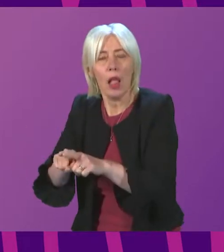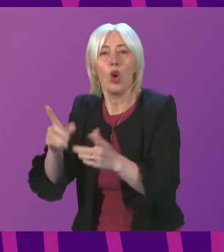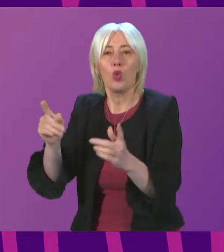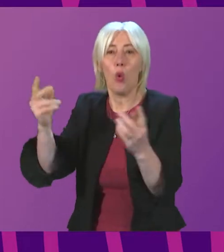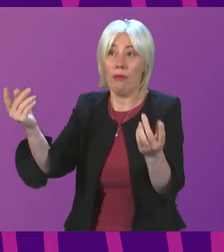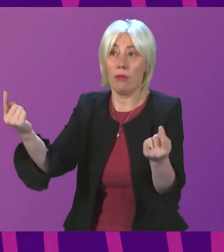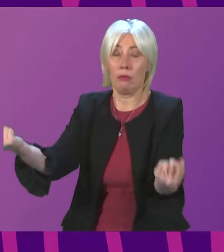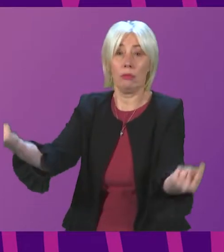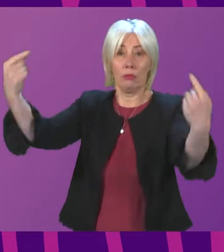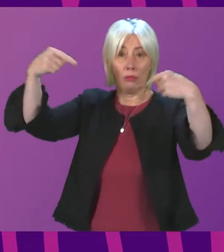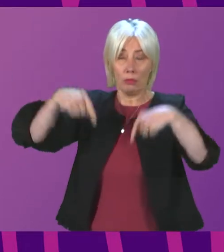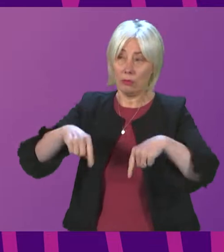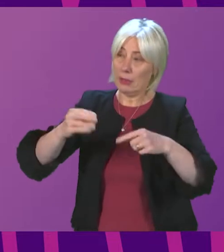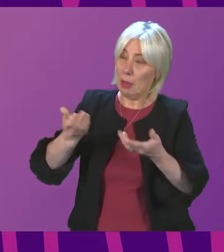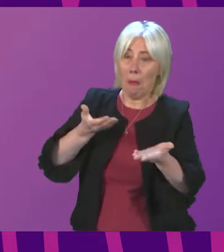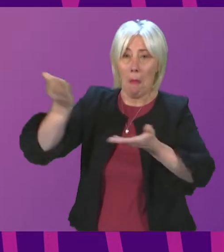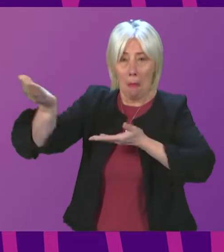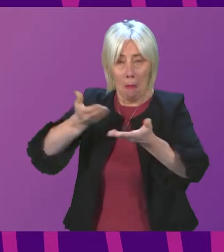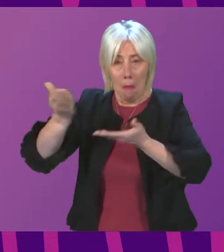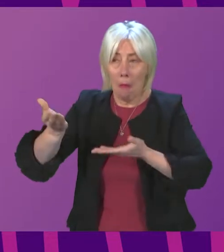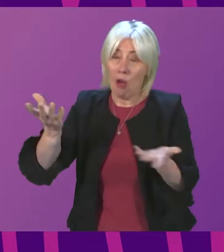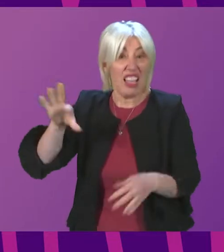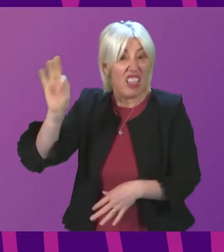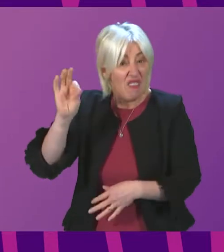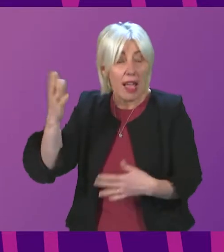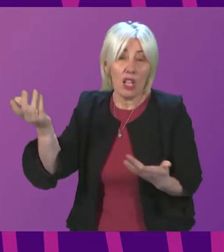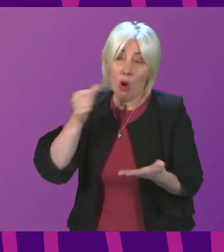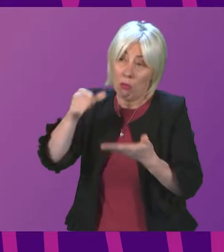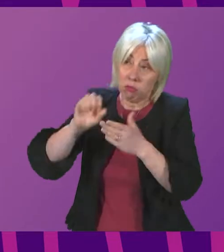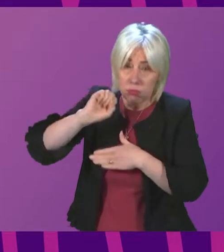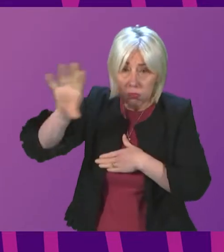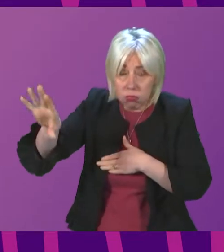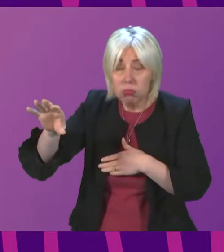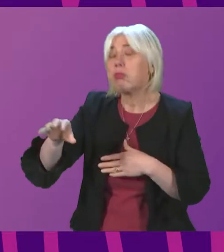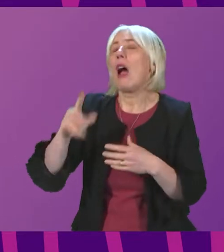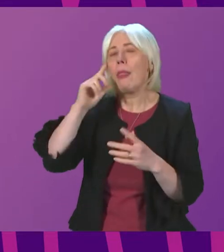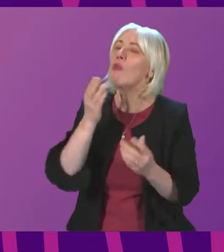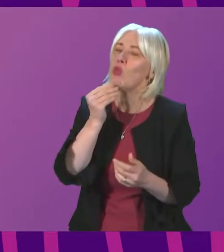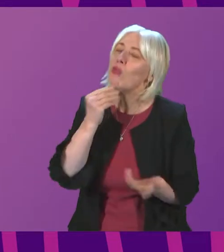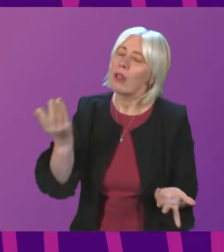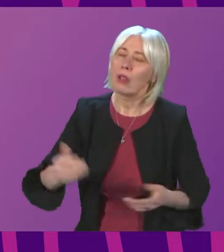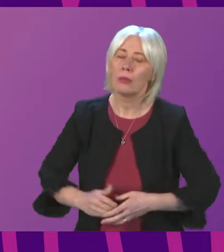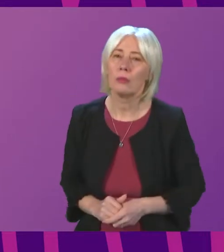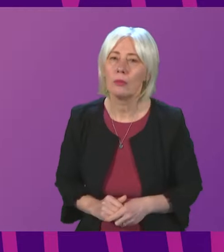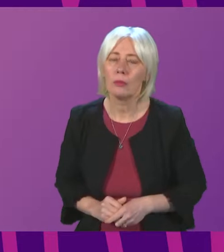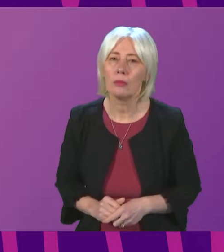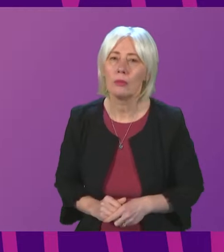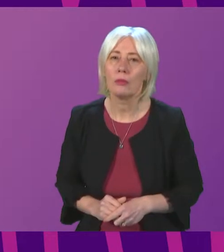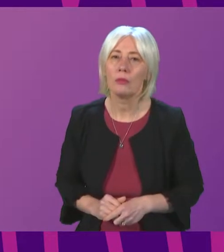uh some correspondence to them or inviting them to give us some uh insight would also be very useful thank you